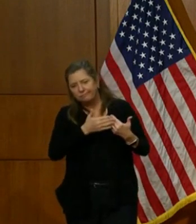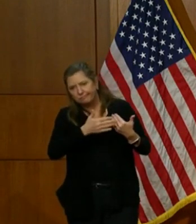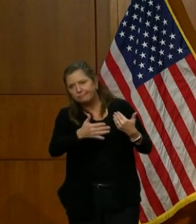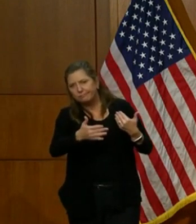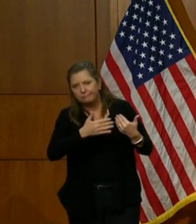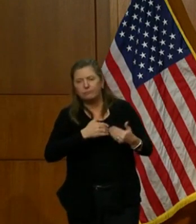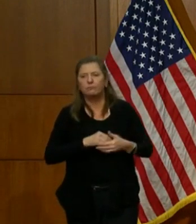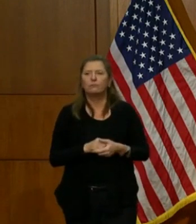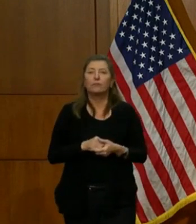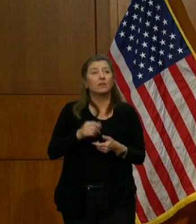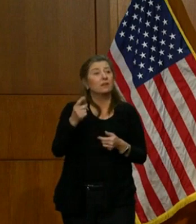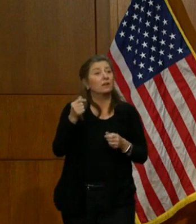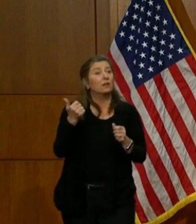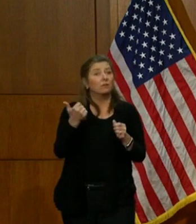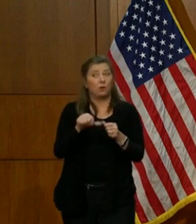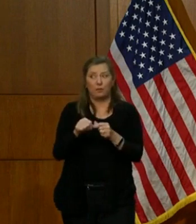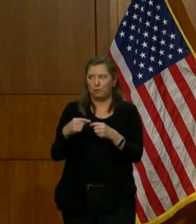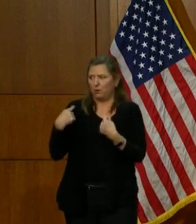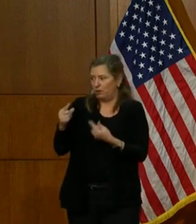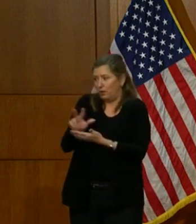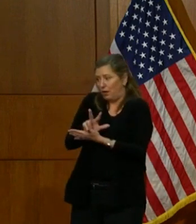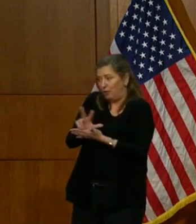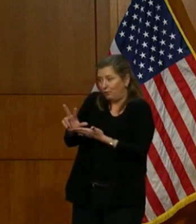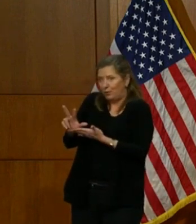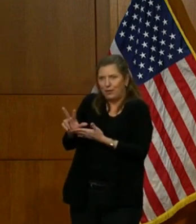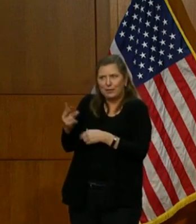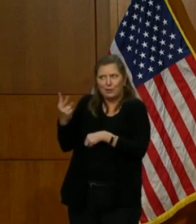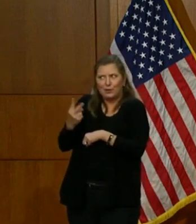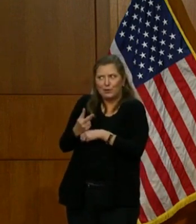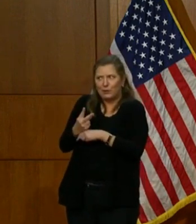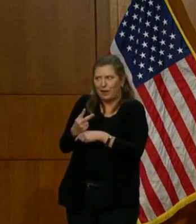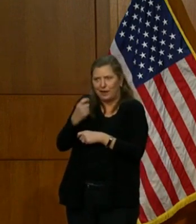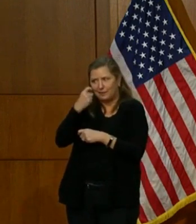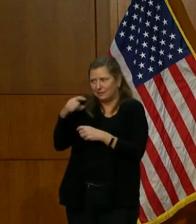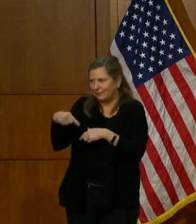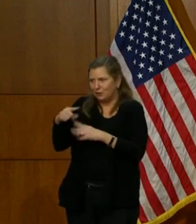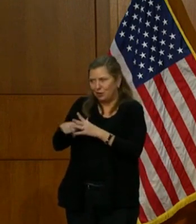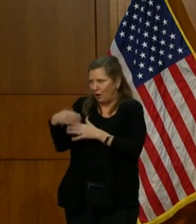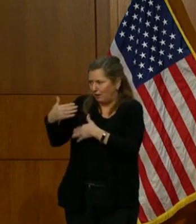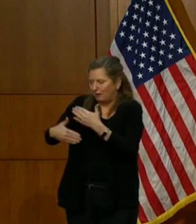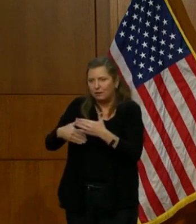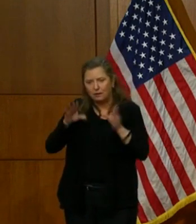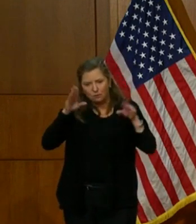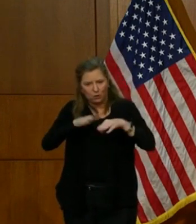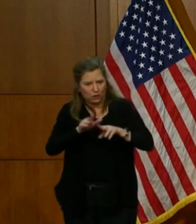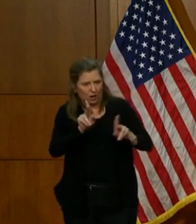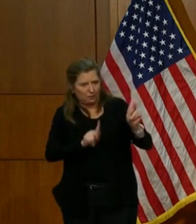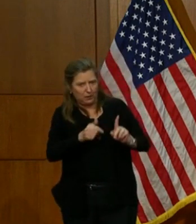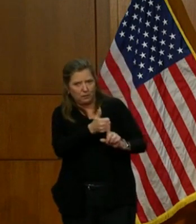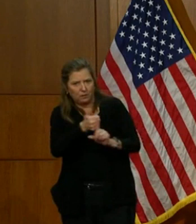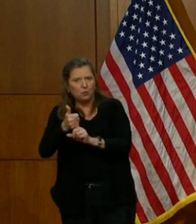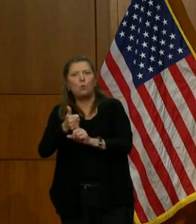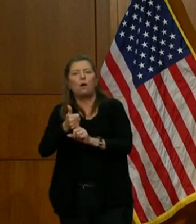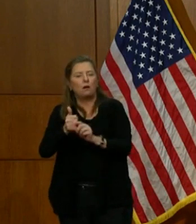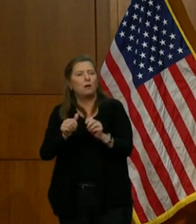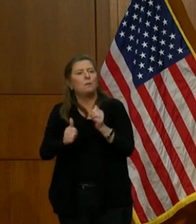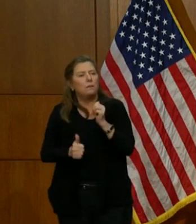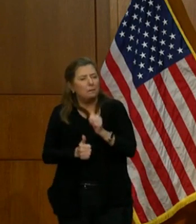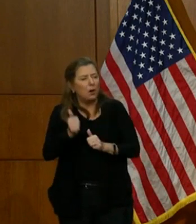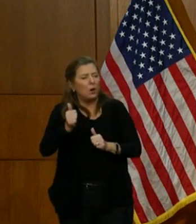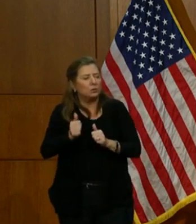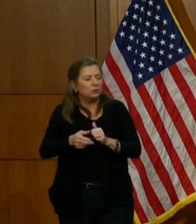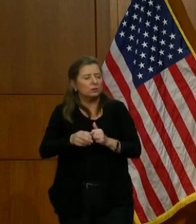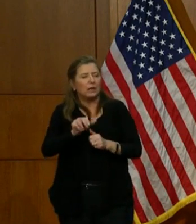remember, we're three weeks and two days into this, and we're focusing on people who are most at